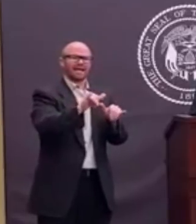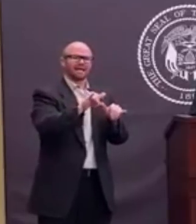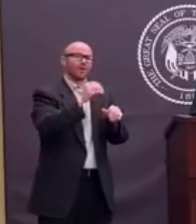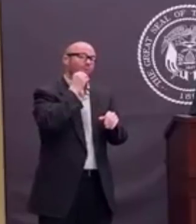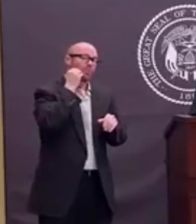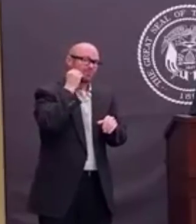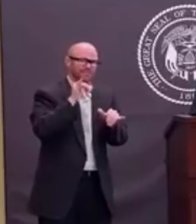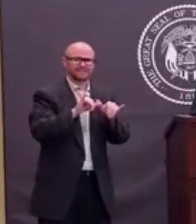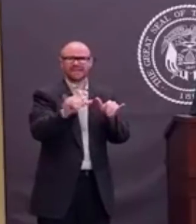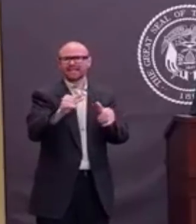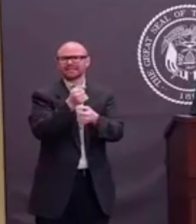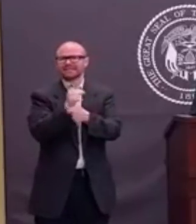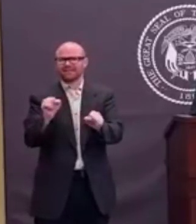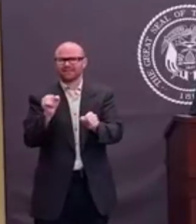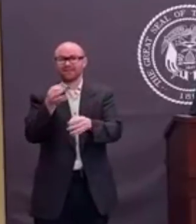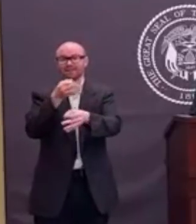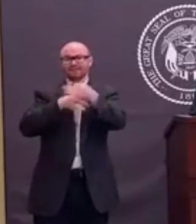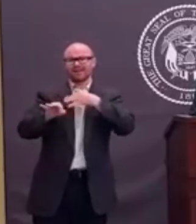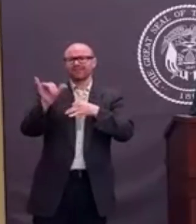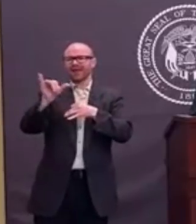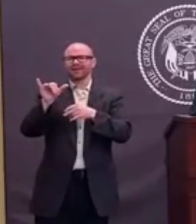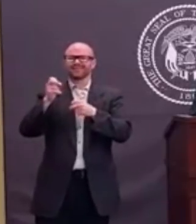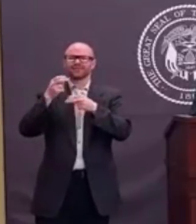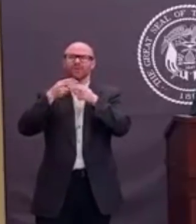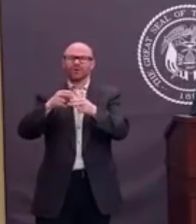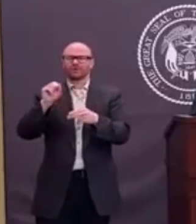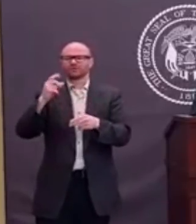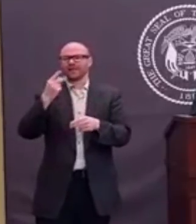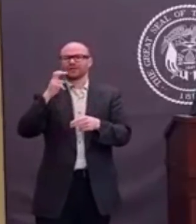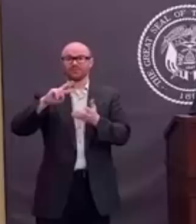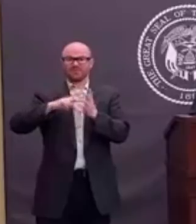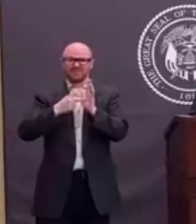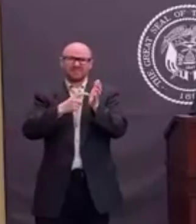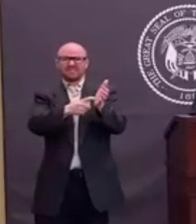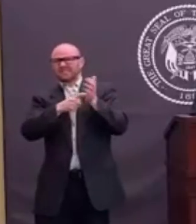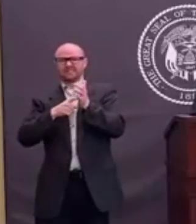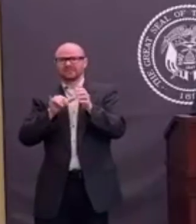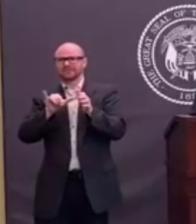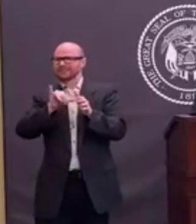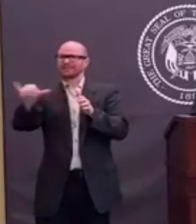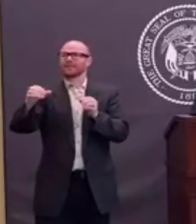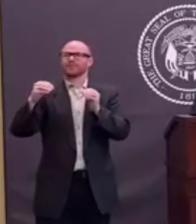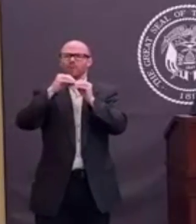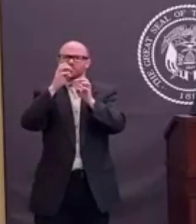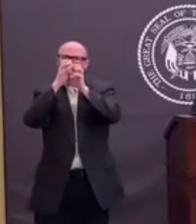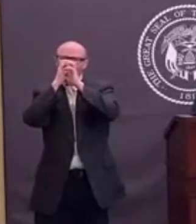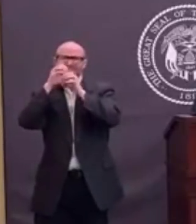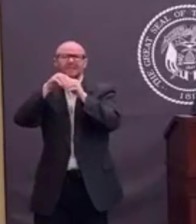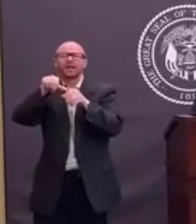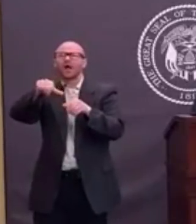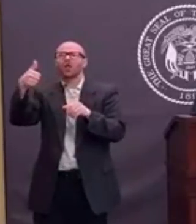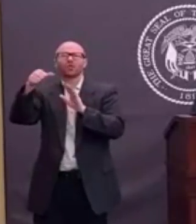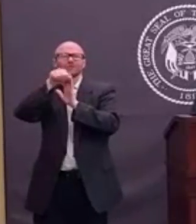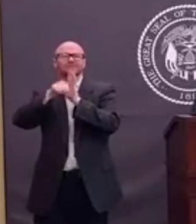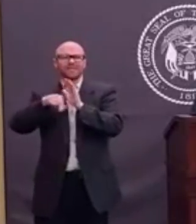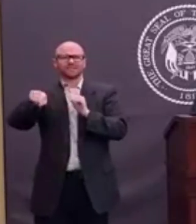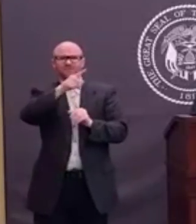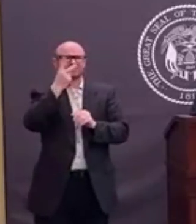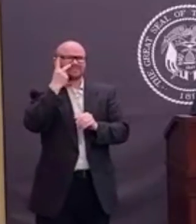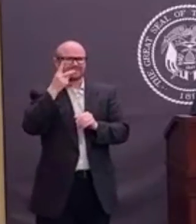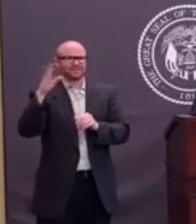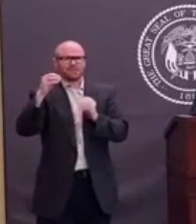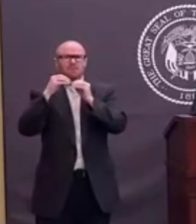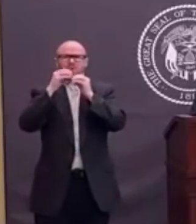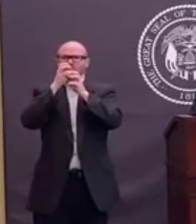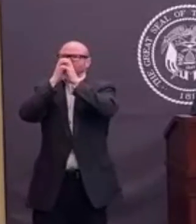shelter in place order, which has been done in other areas and locations,